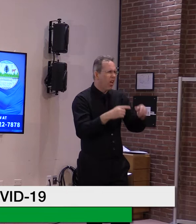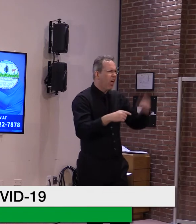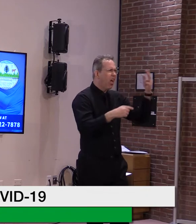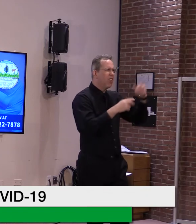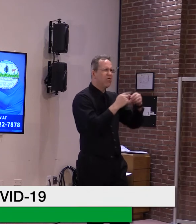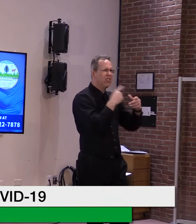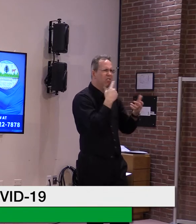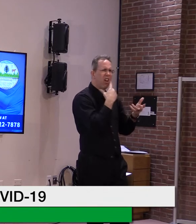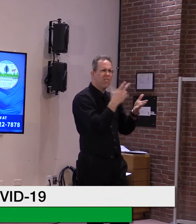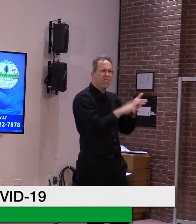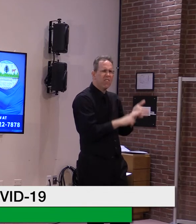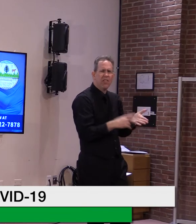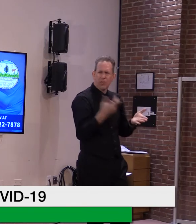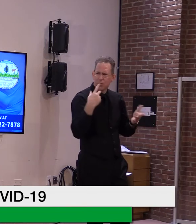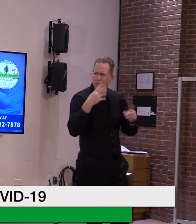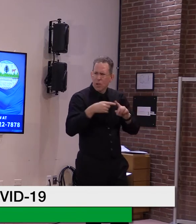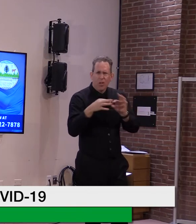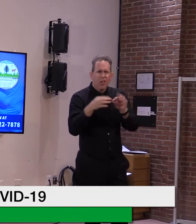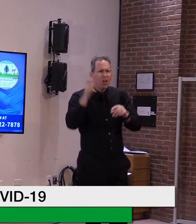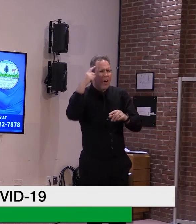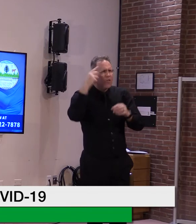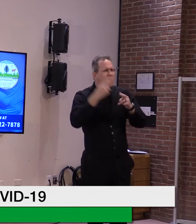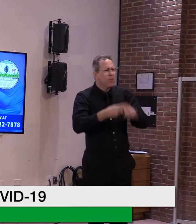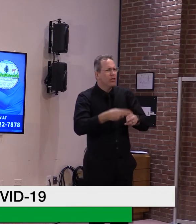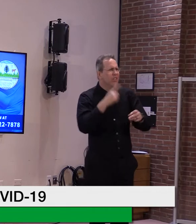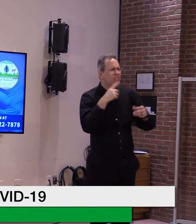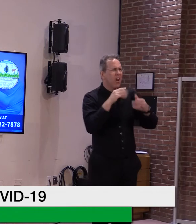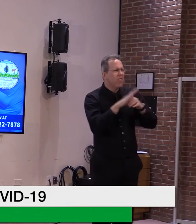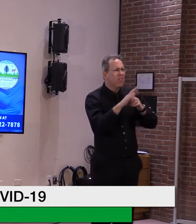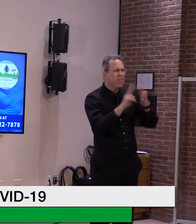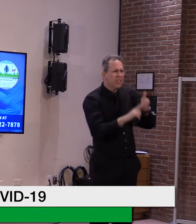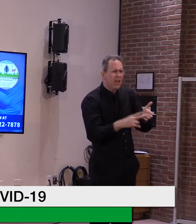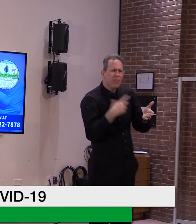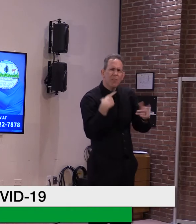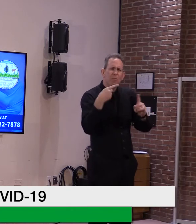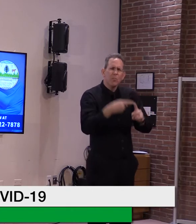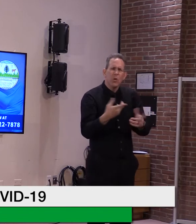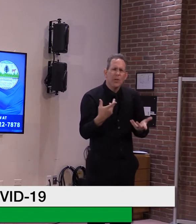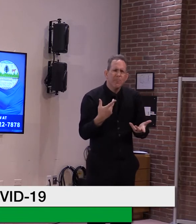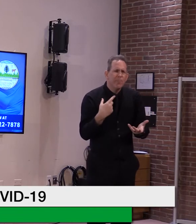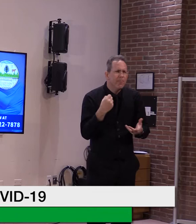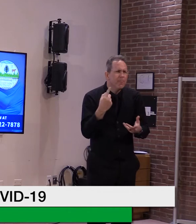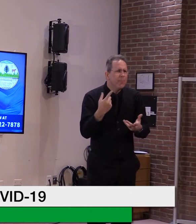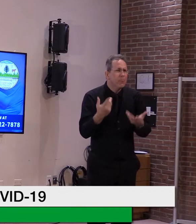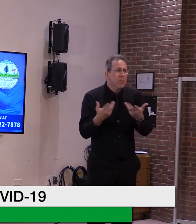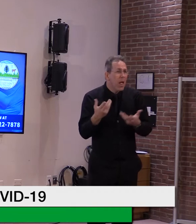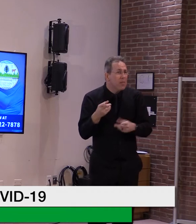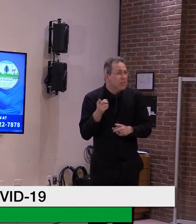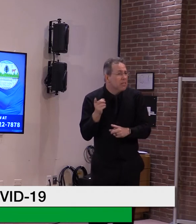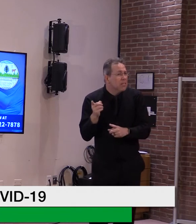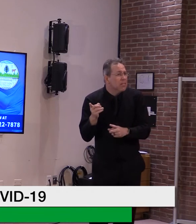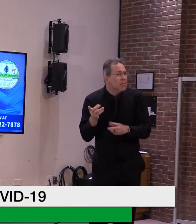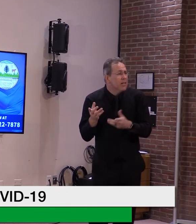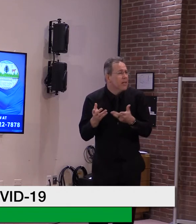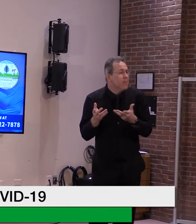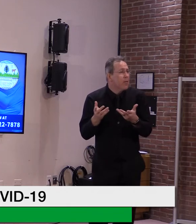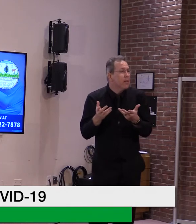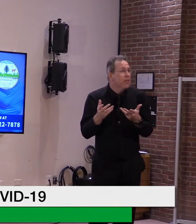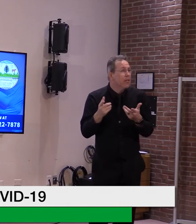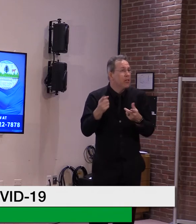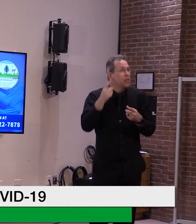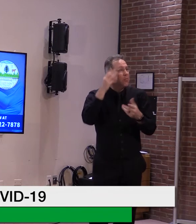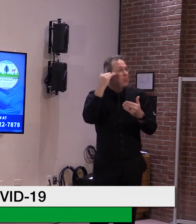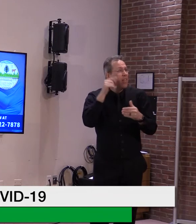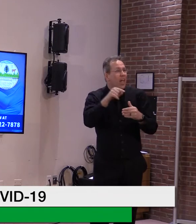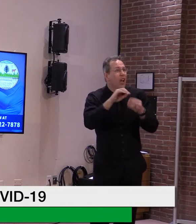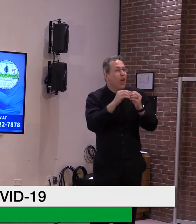obviously, um, you know, kind of not, uh, premeditated, you know, that was not a last second change,